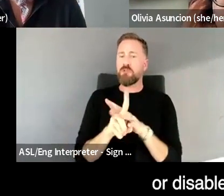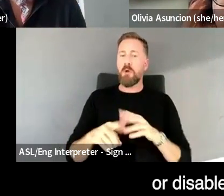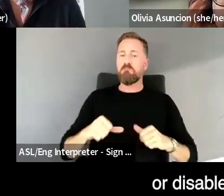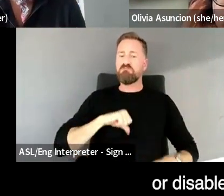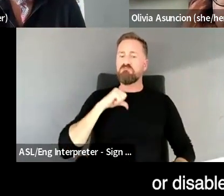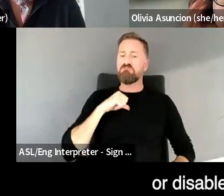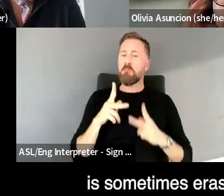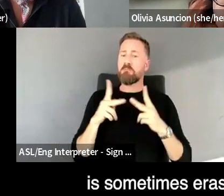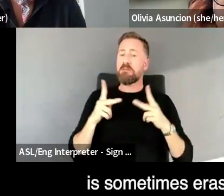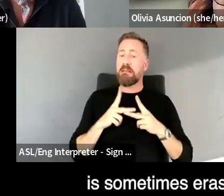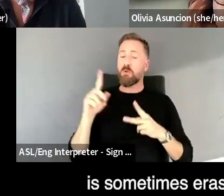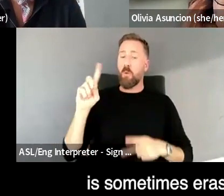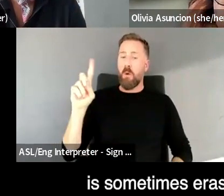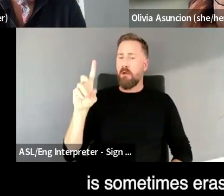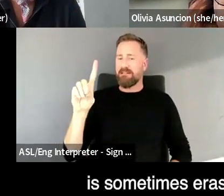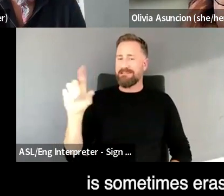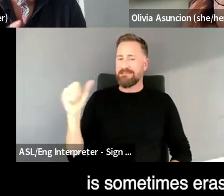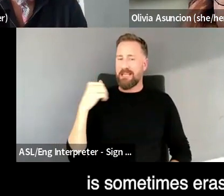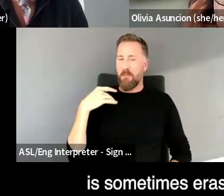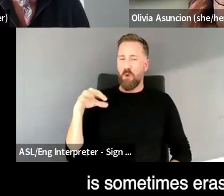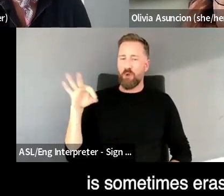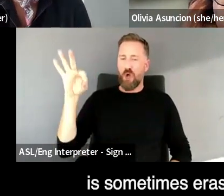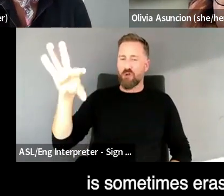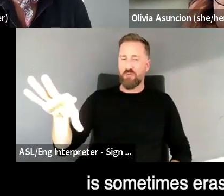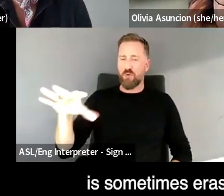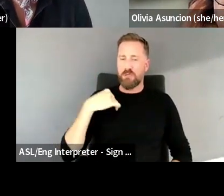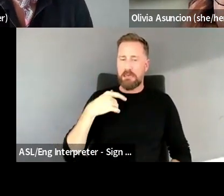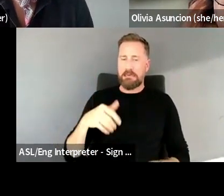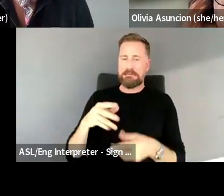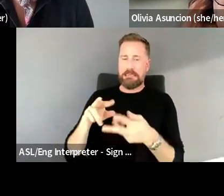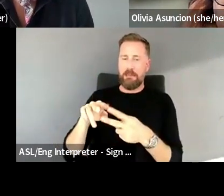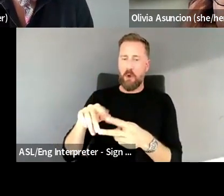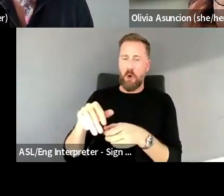disabled contribution is sometimes erased or even co-opted?